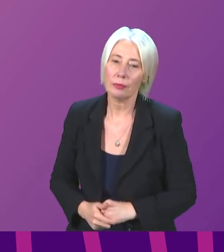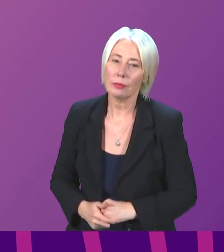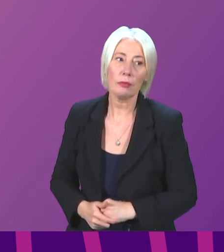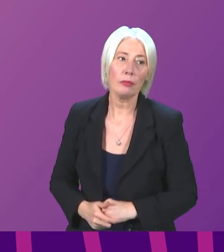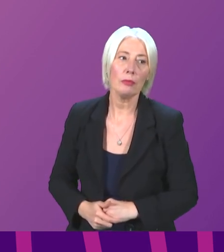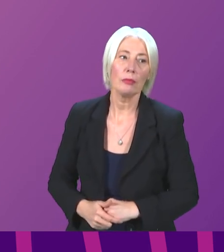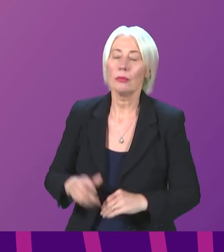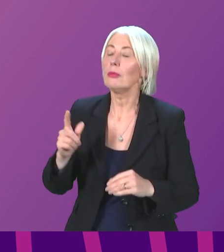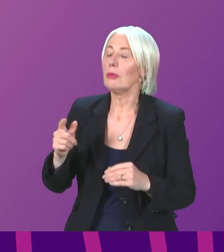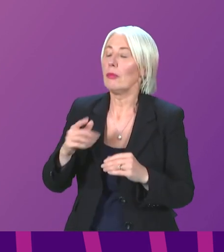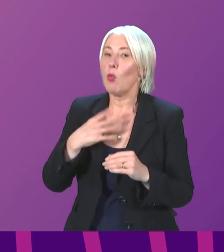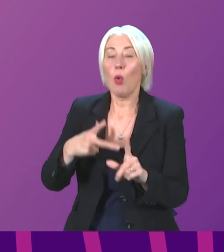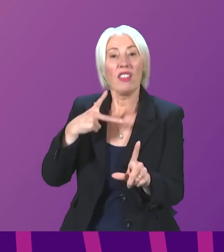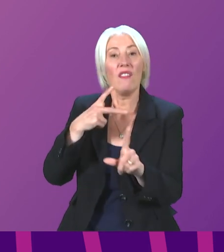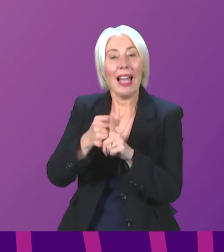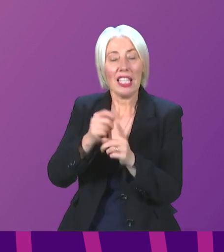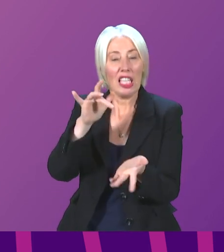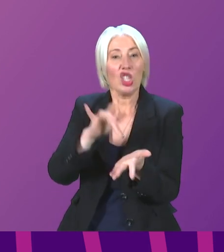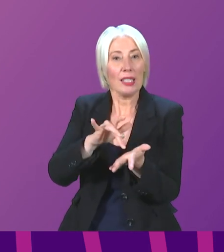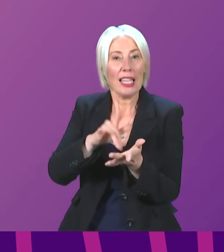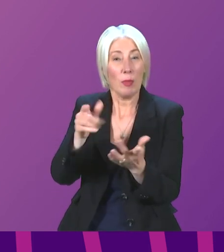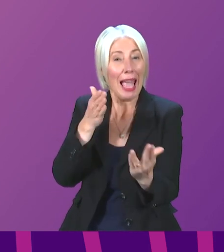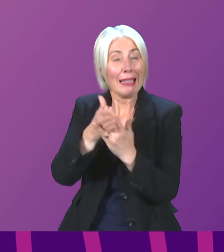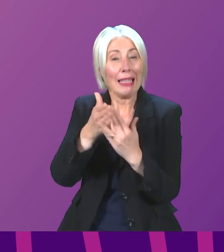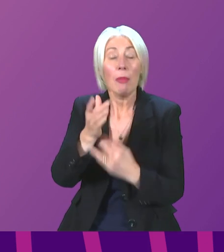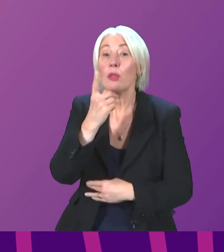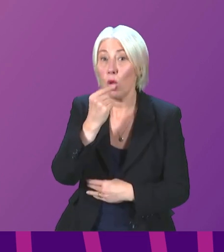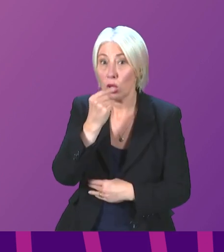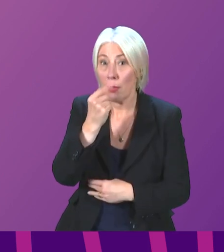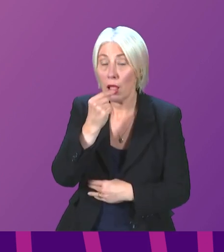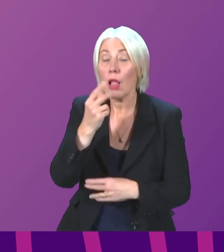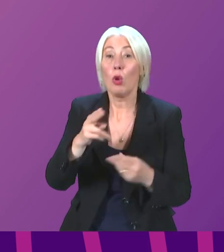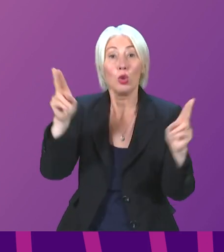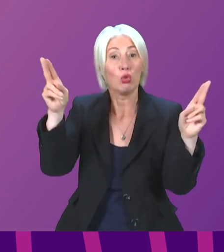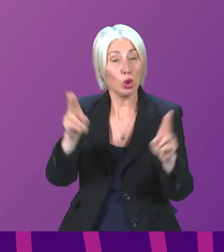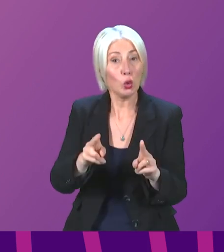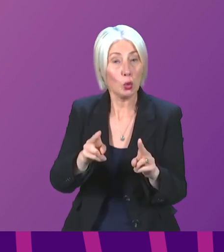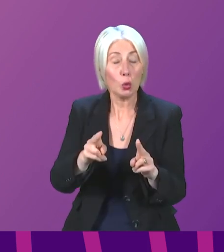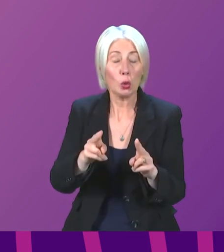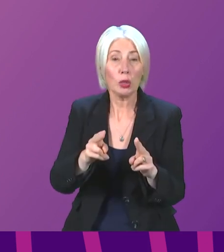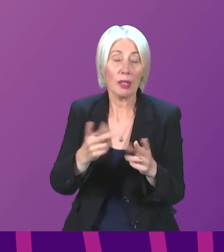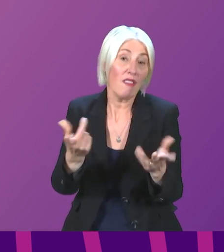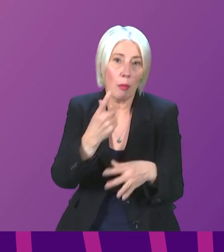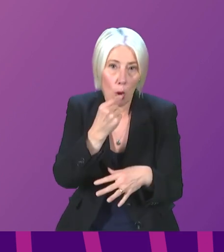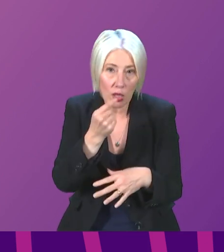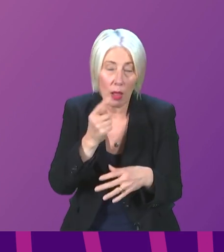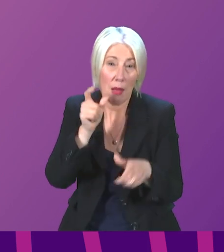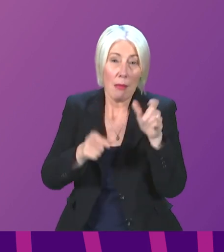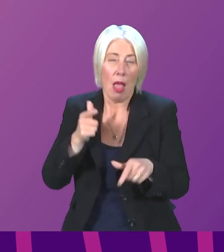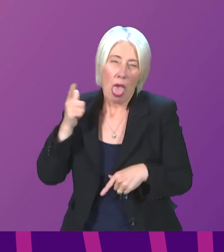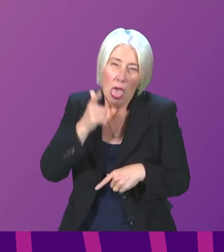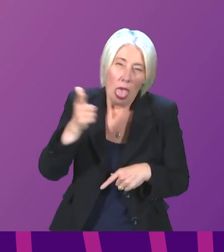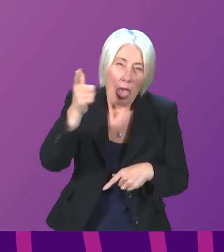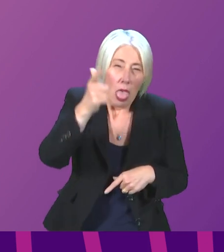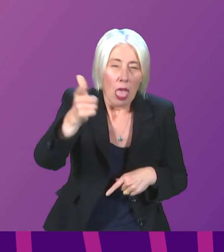Clearly, we want vaccination centres to be as accessible as possible and to minimise, again, as far as possible, lengthy travel to get